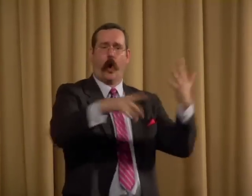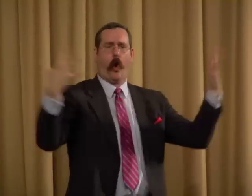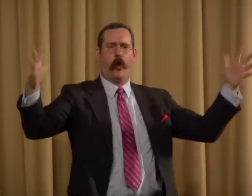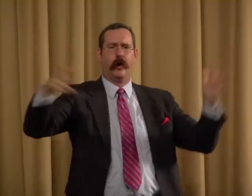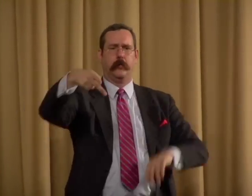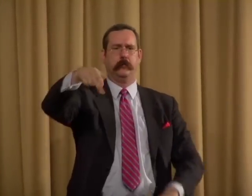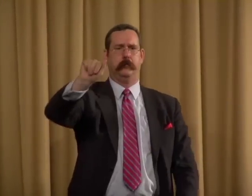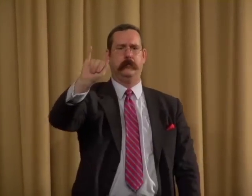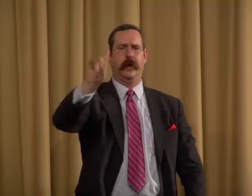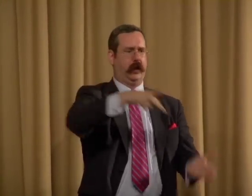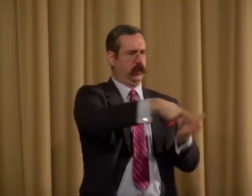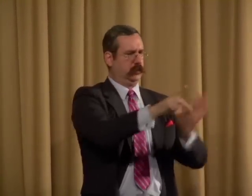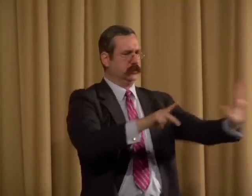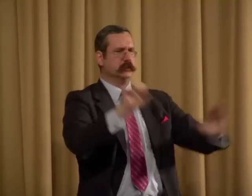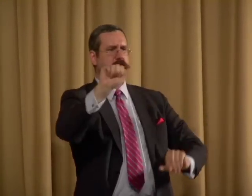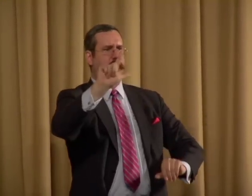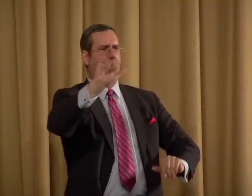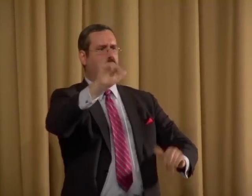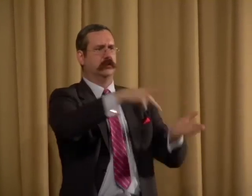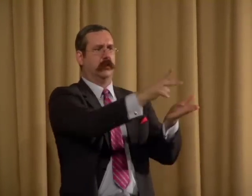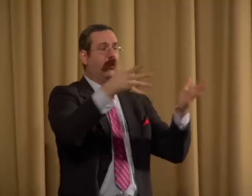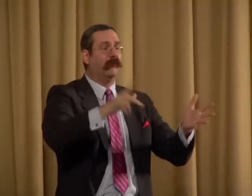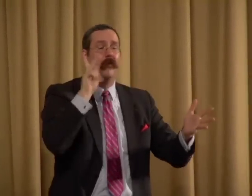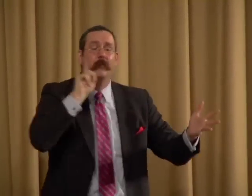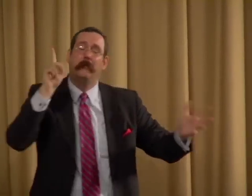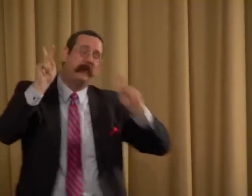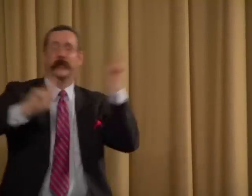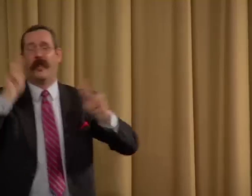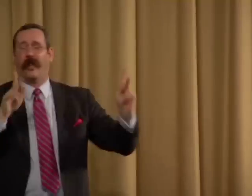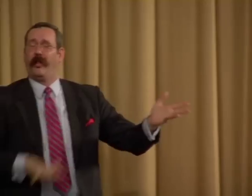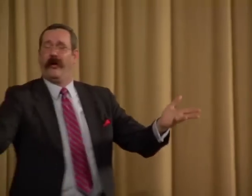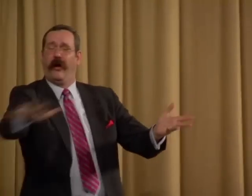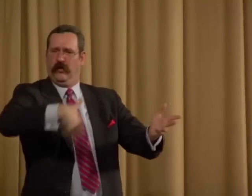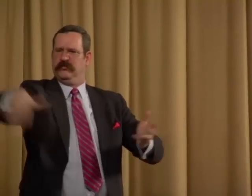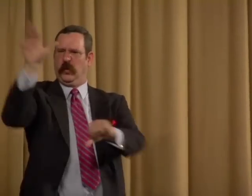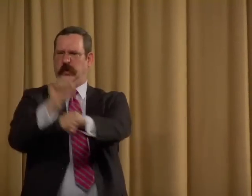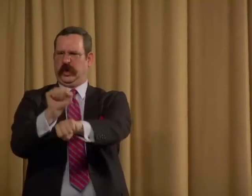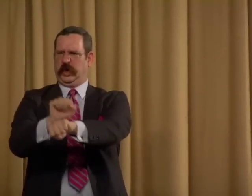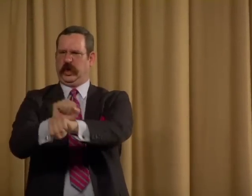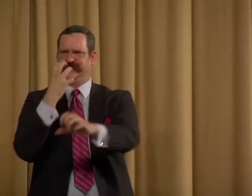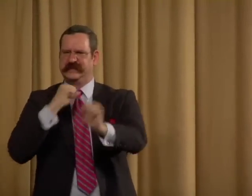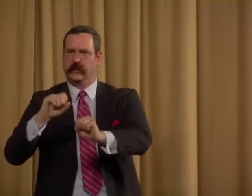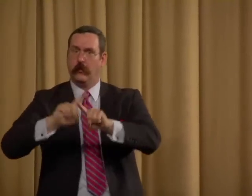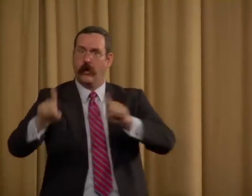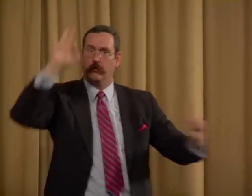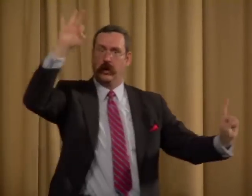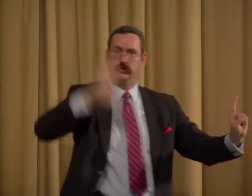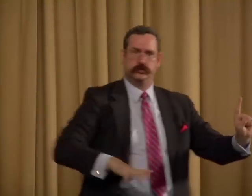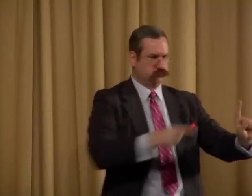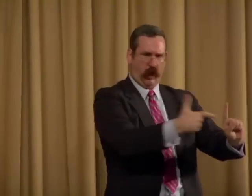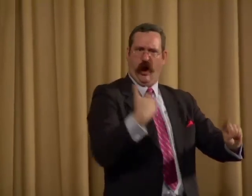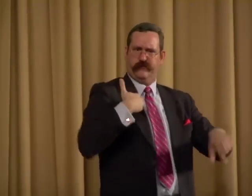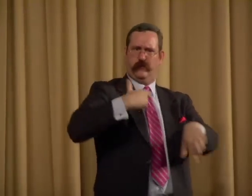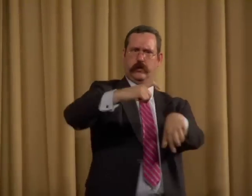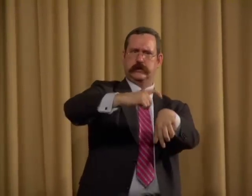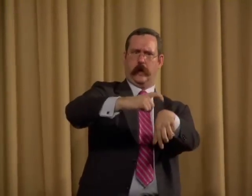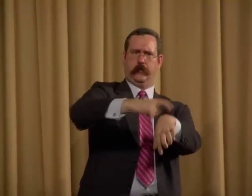leaders, their pastors, their salaries were paid. The people went to work, but the pastors